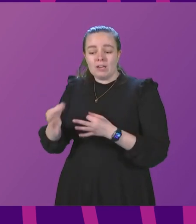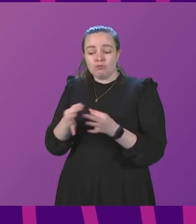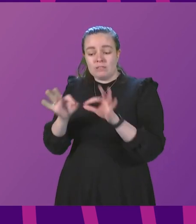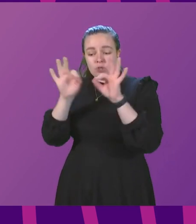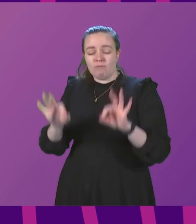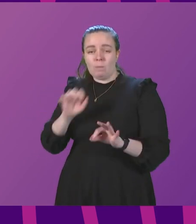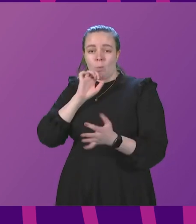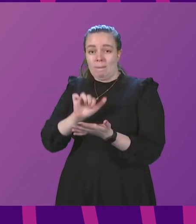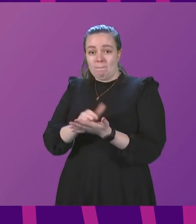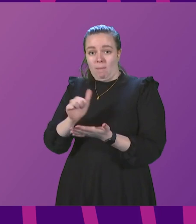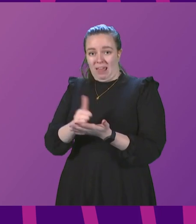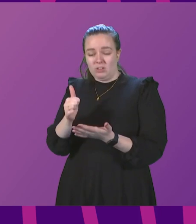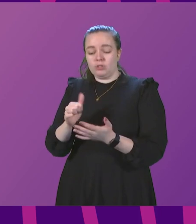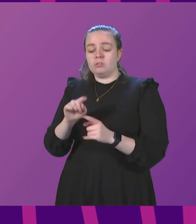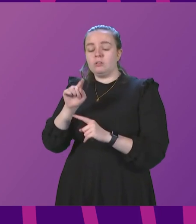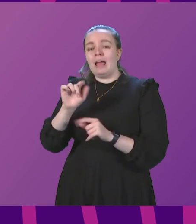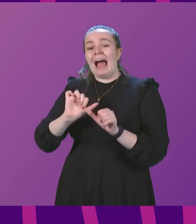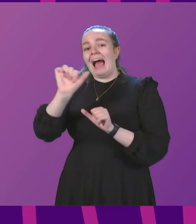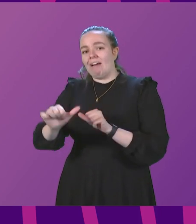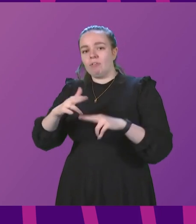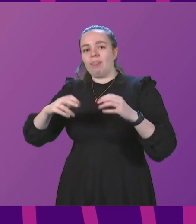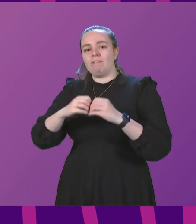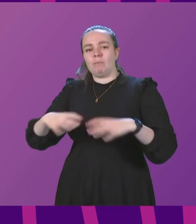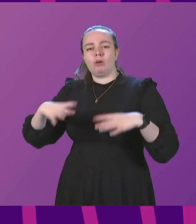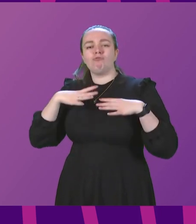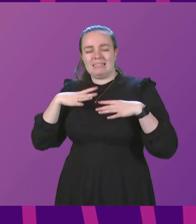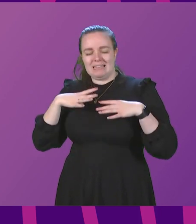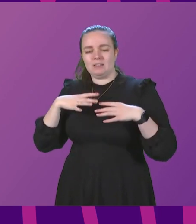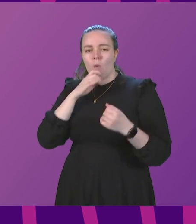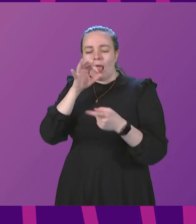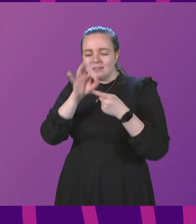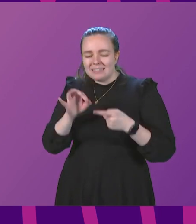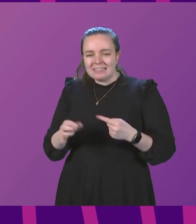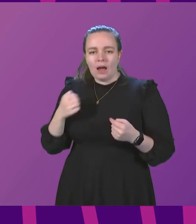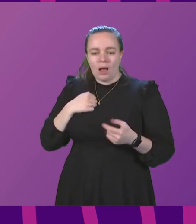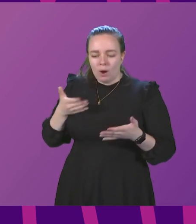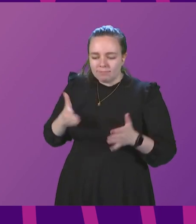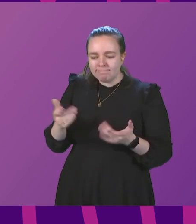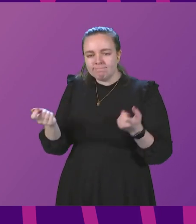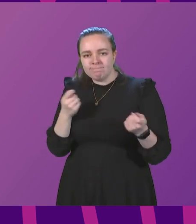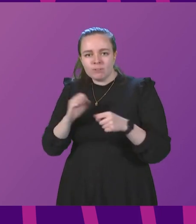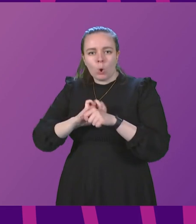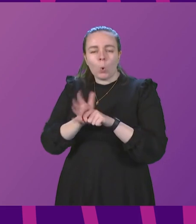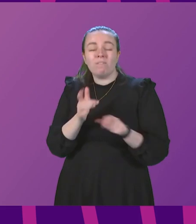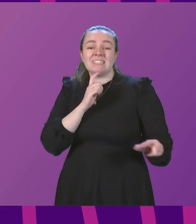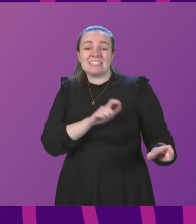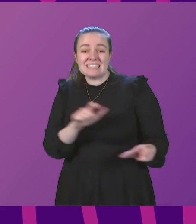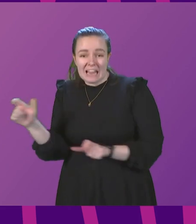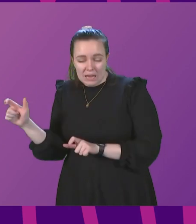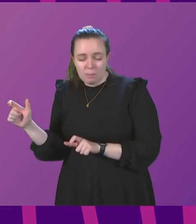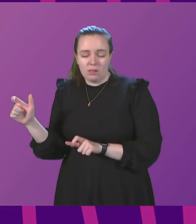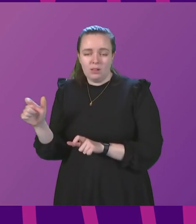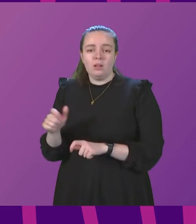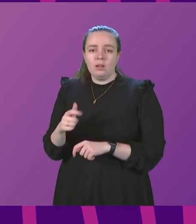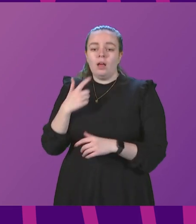published following the February recess. will set out in some detail our approach to managing COVID more sustainably in the remaining